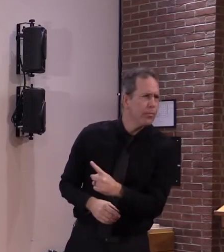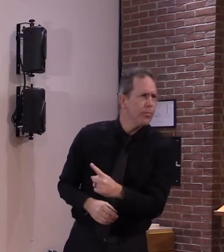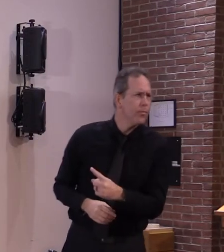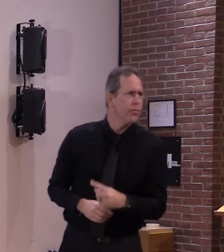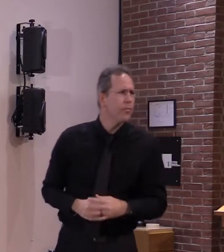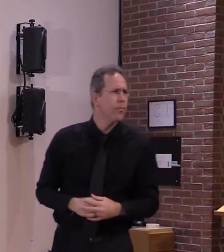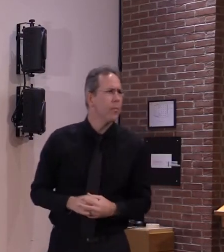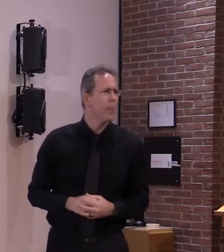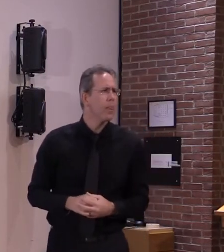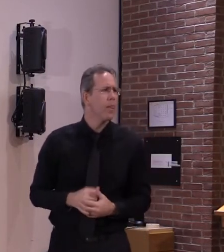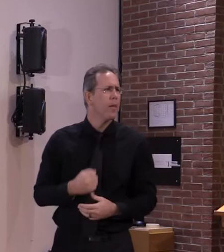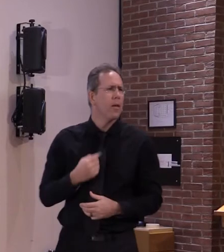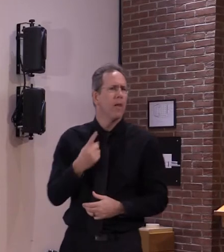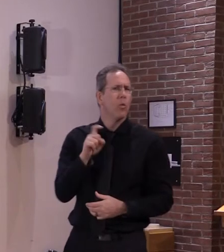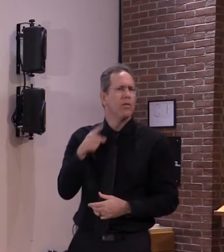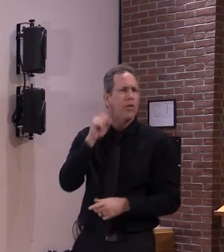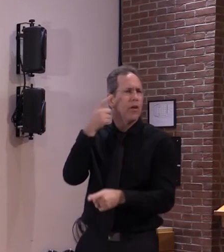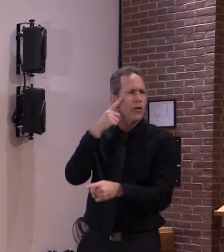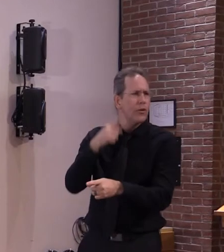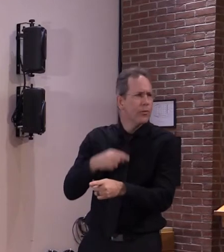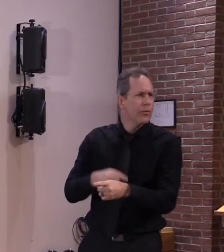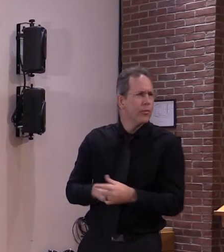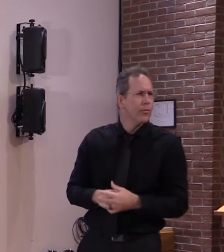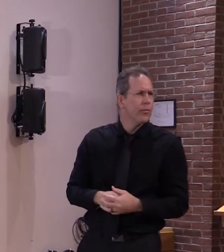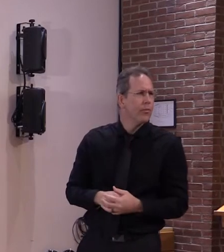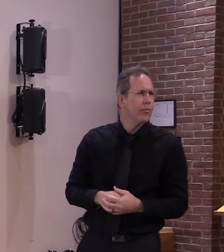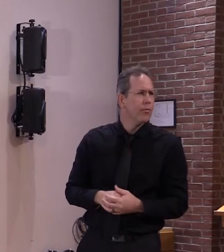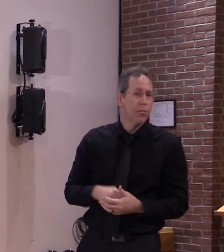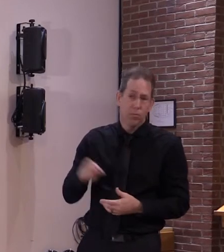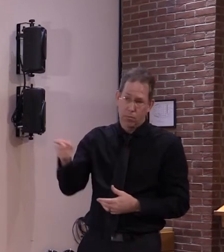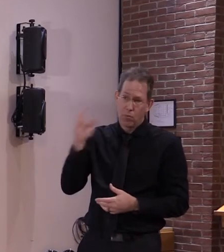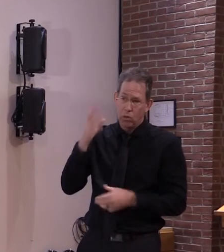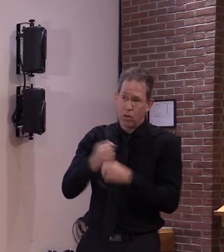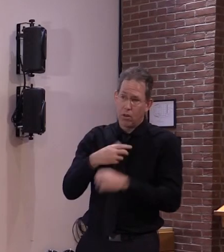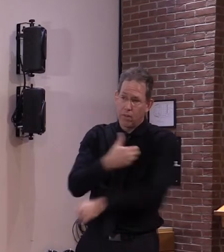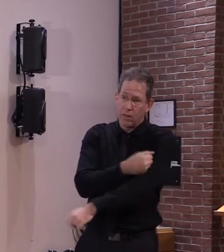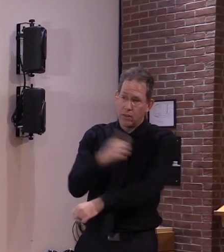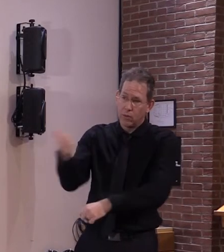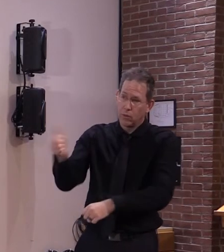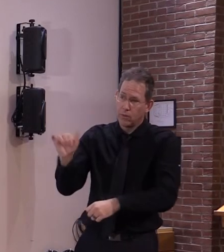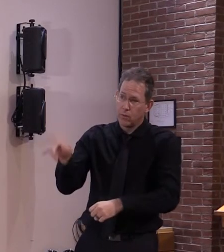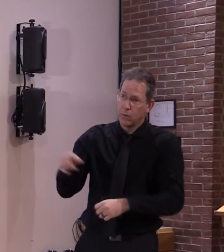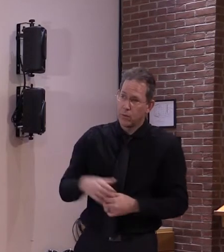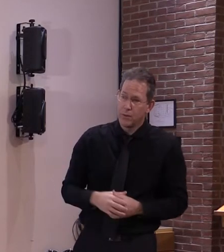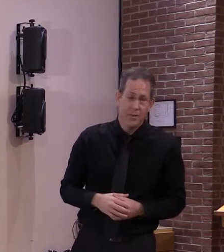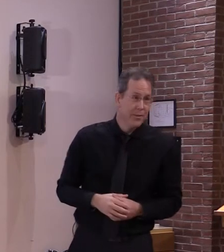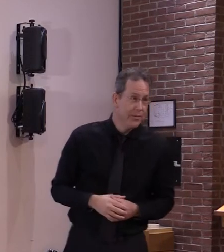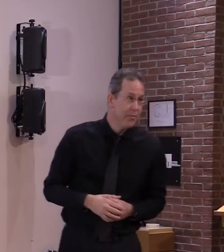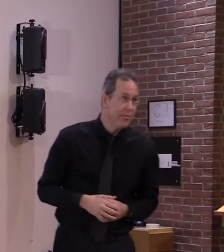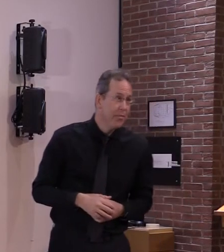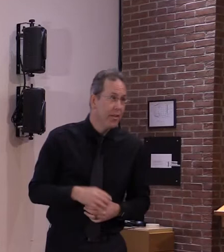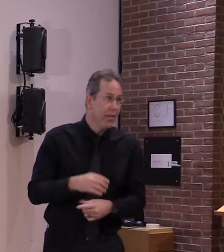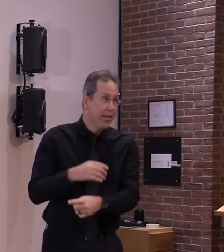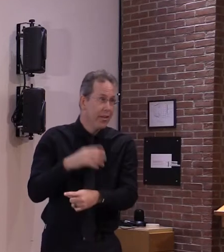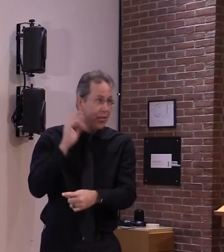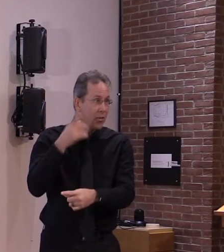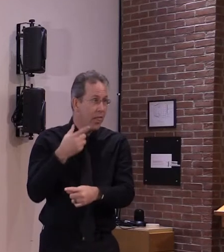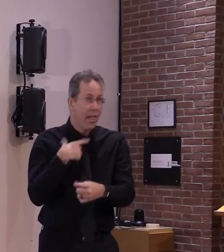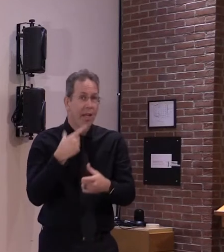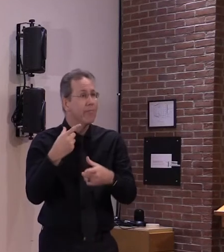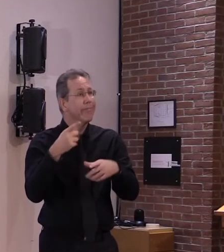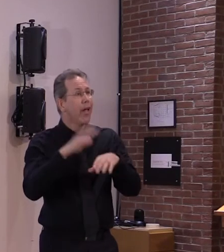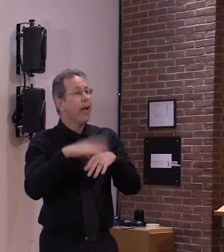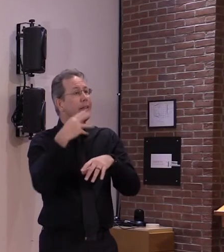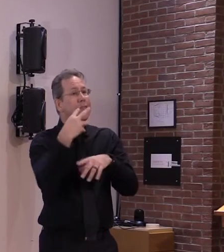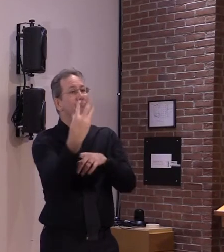considering doing something like the three former presidents who are going to be vaccinated like do some sort of public vaccination to um to raise public trust